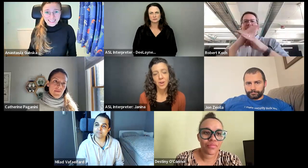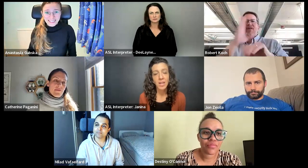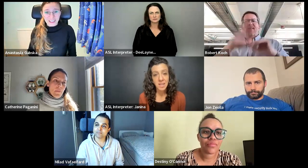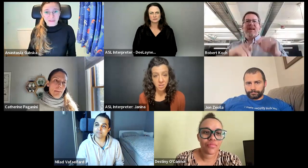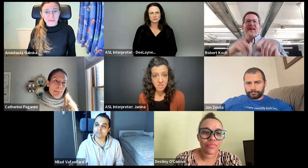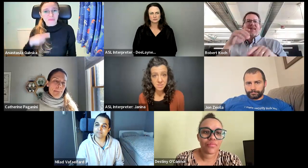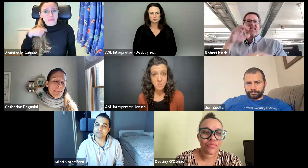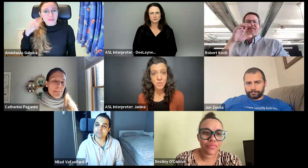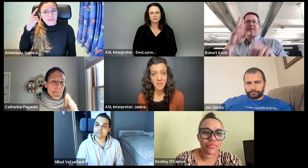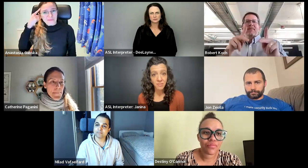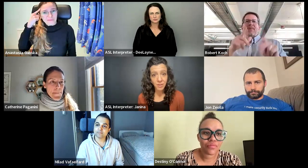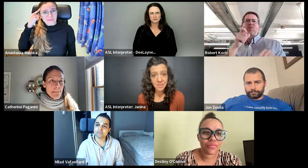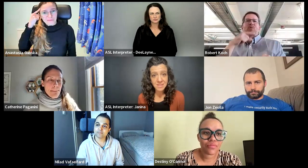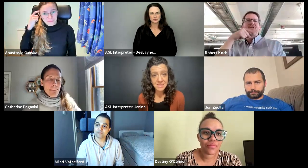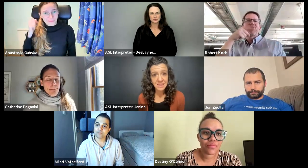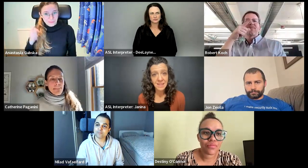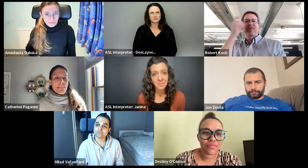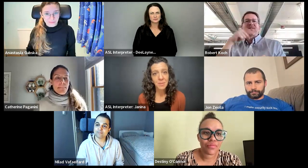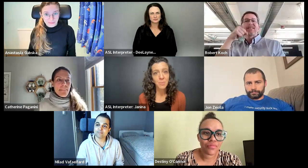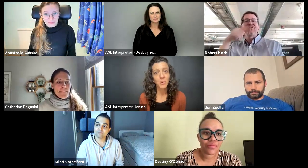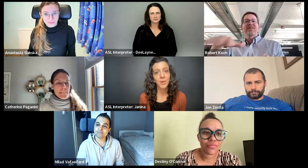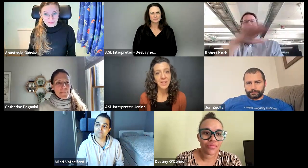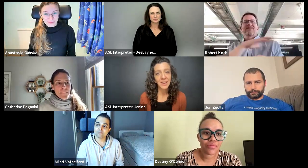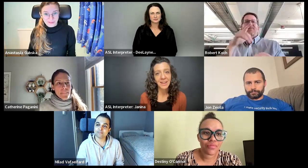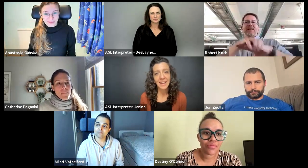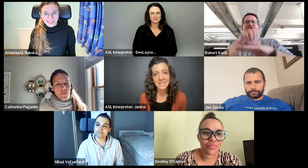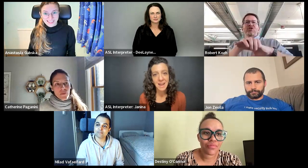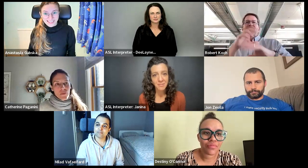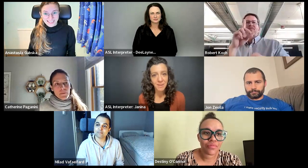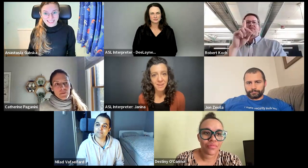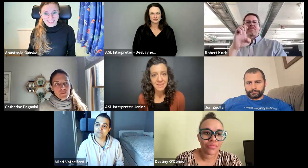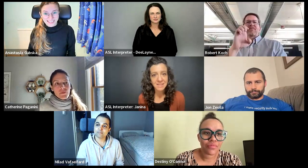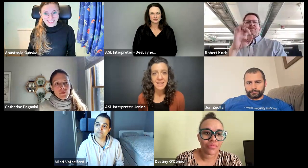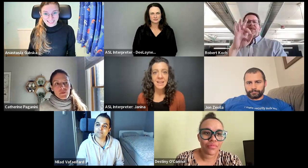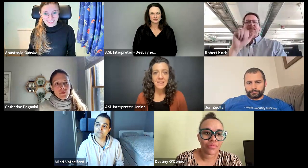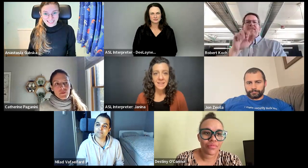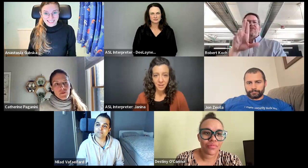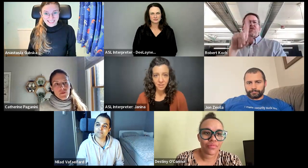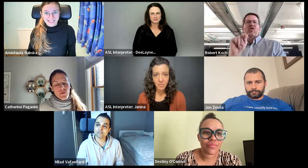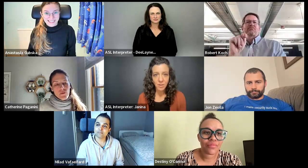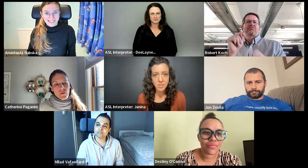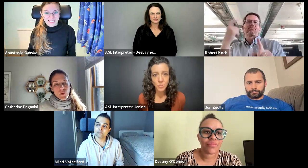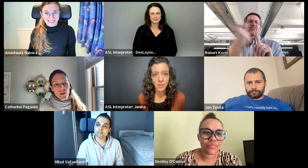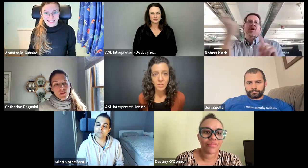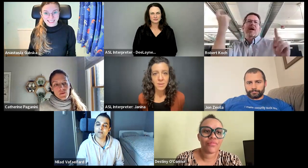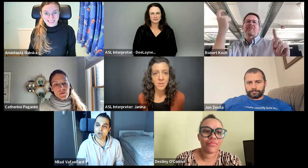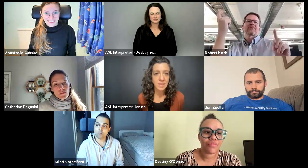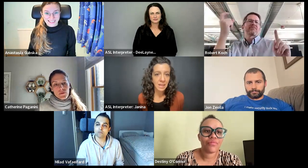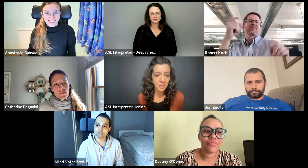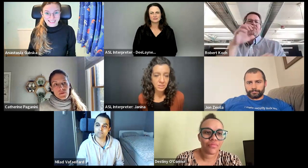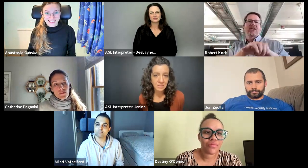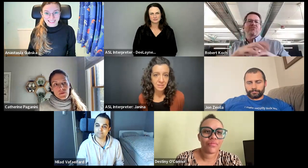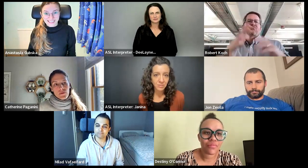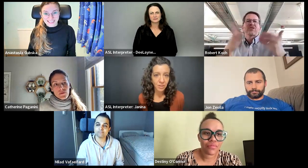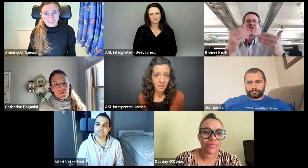across countries between deaf folks than people who are hearing and deaf, because the hearing folks will be